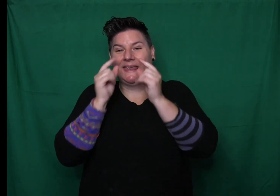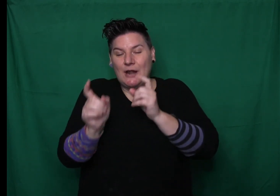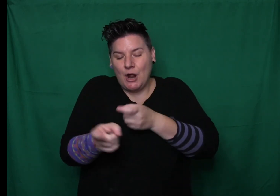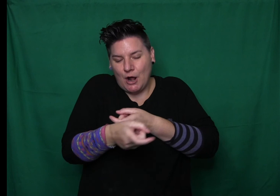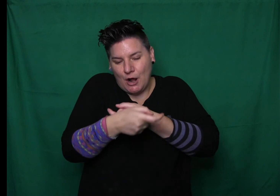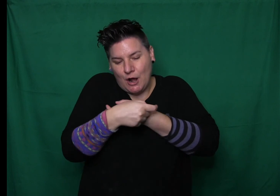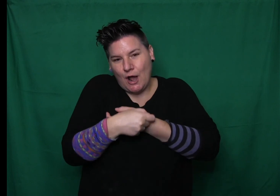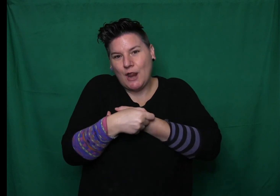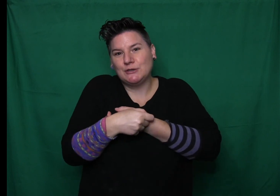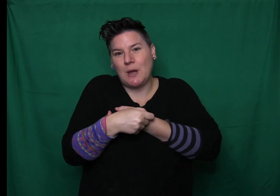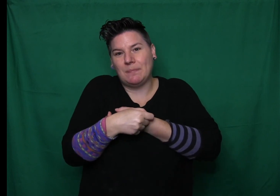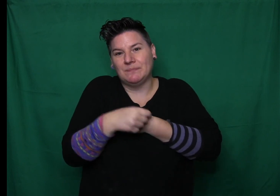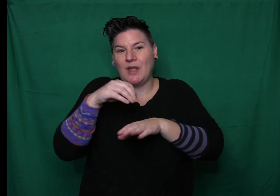fell out and he won first.